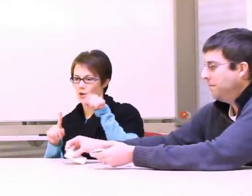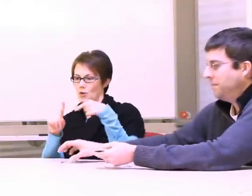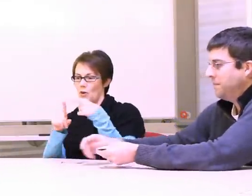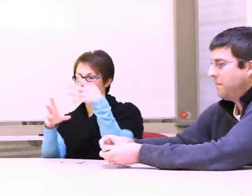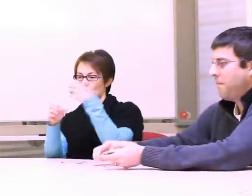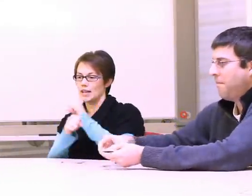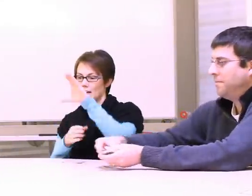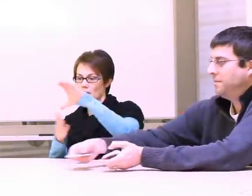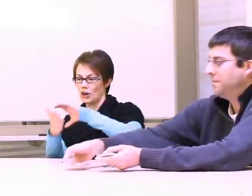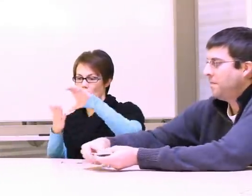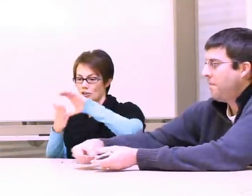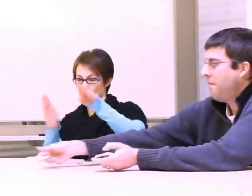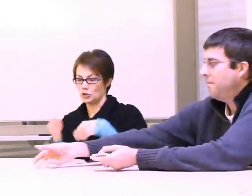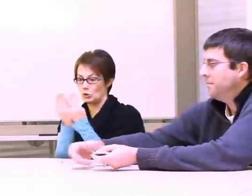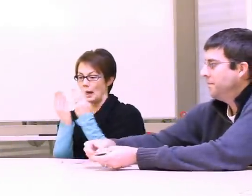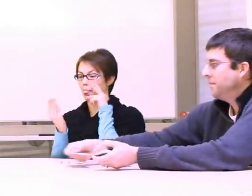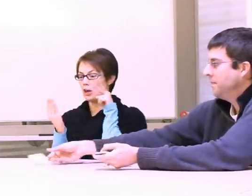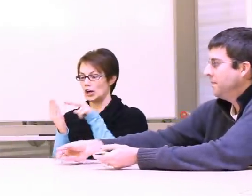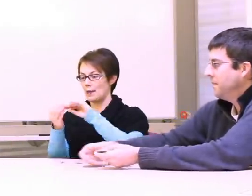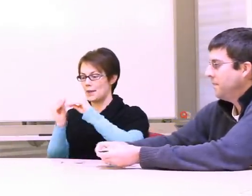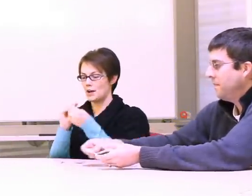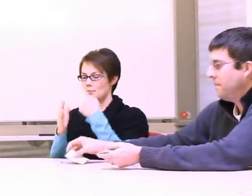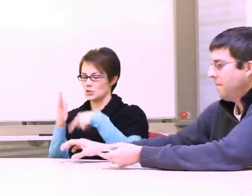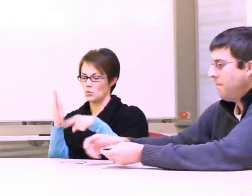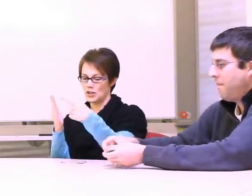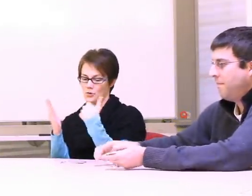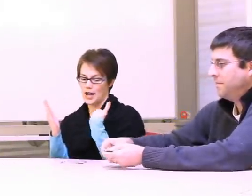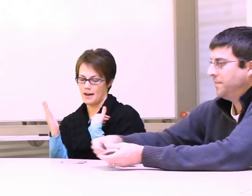When you get your cards, you can look at the numbers what you have.